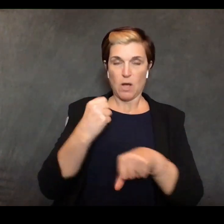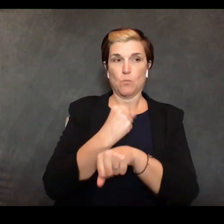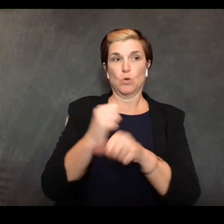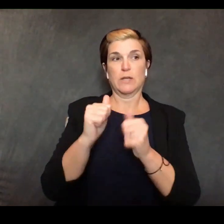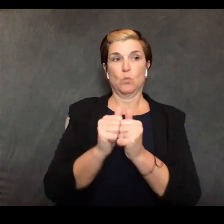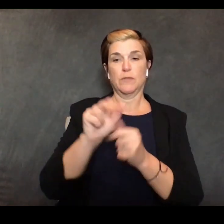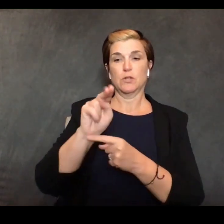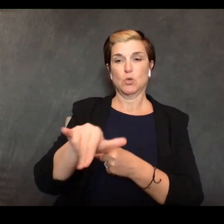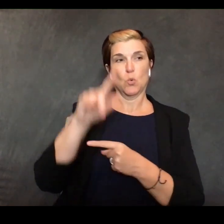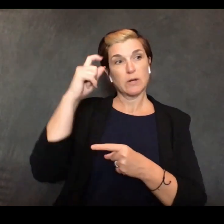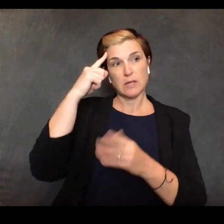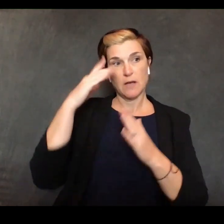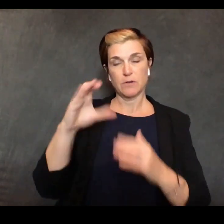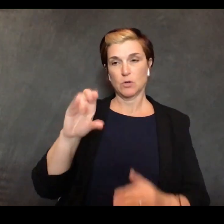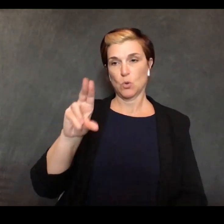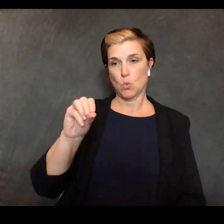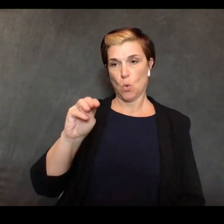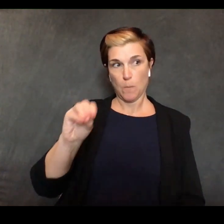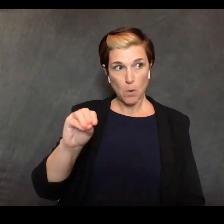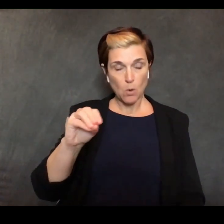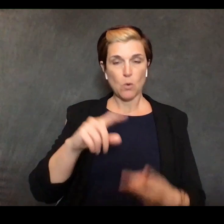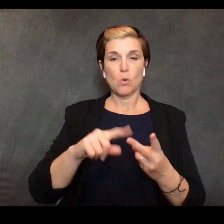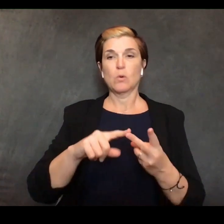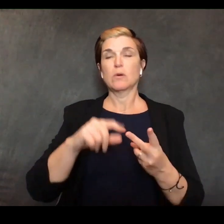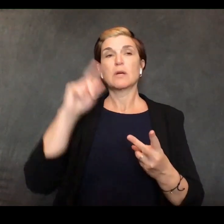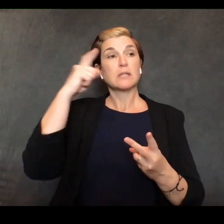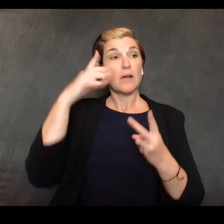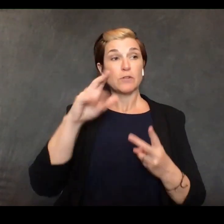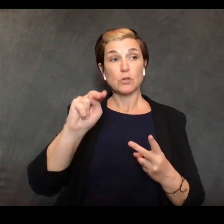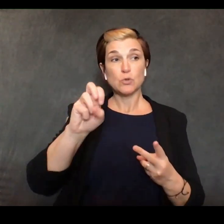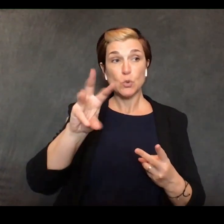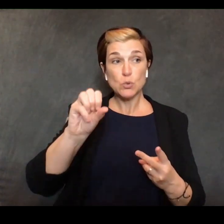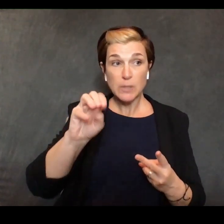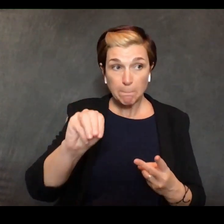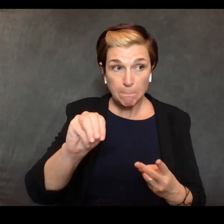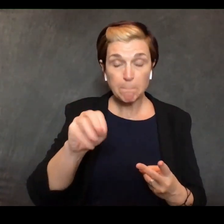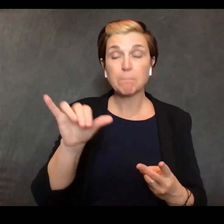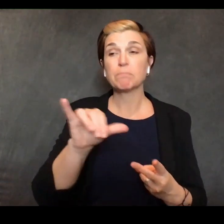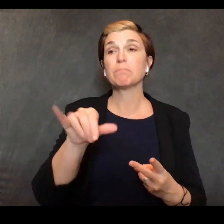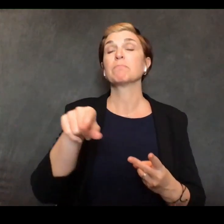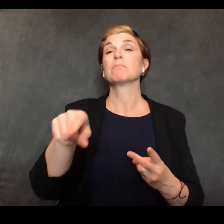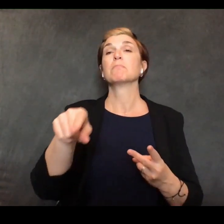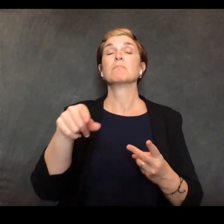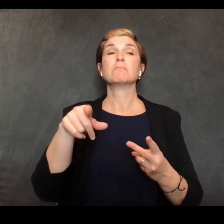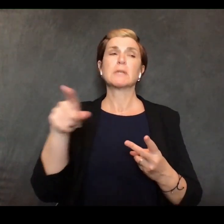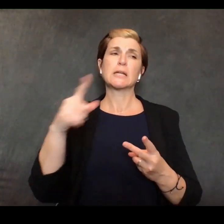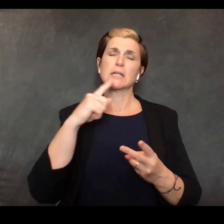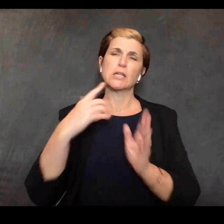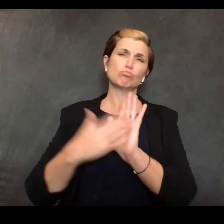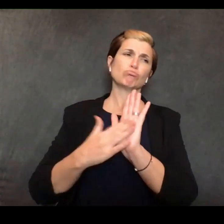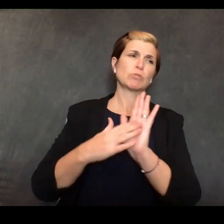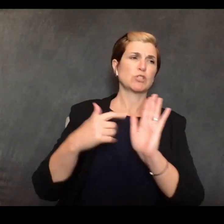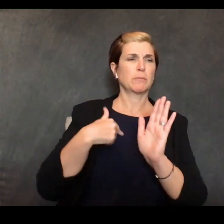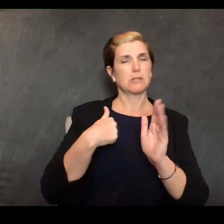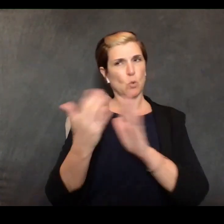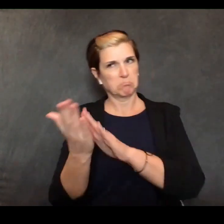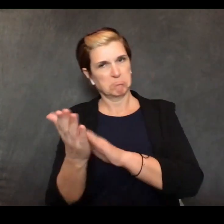number of the governors governor newsome has been very generous in his uh... in his words and i'm being generous to him too because we're all working together very well